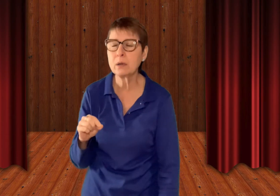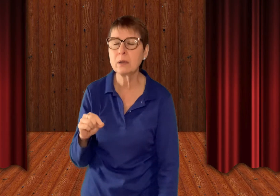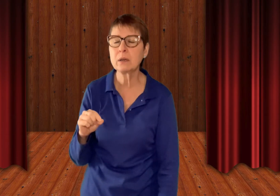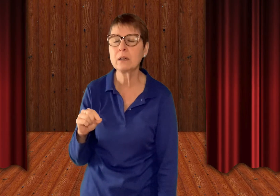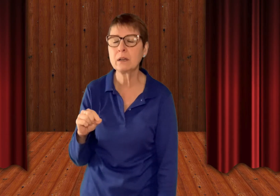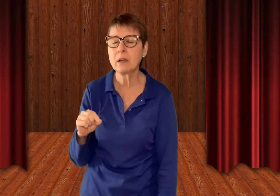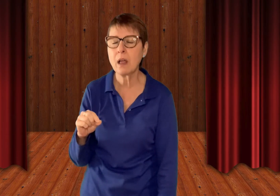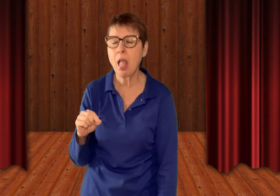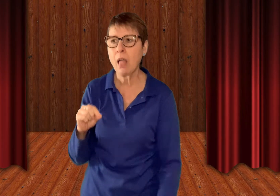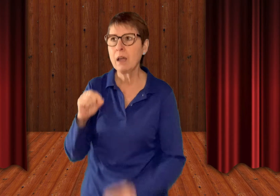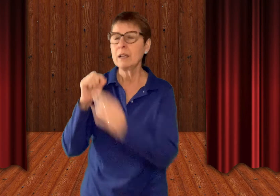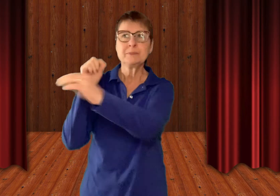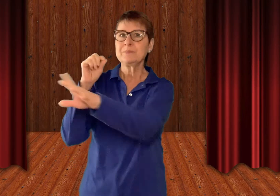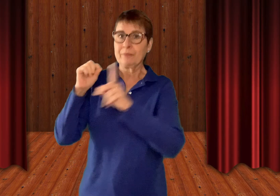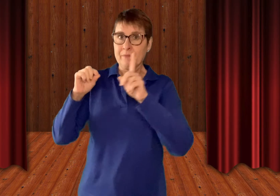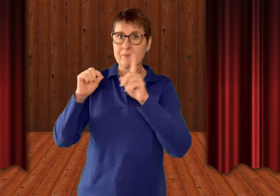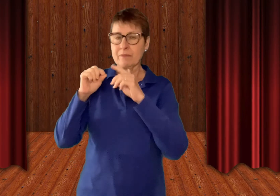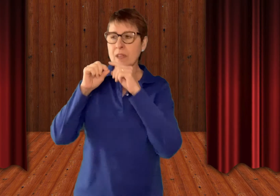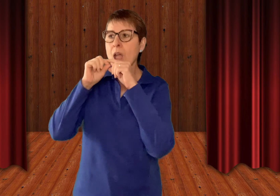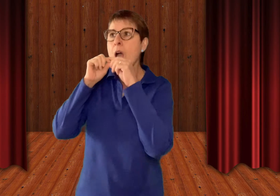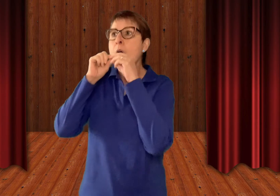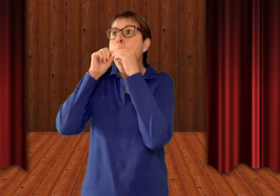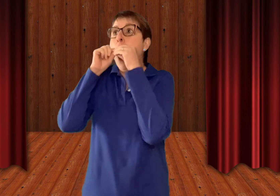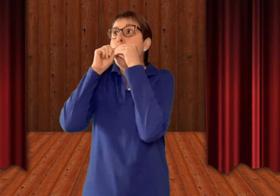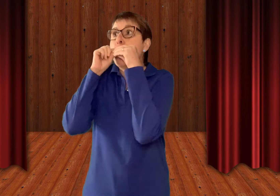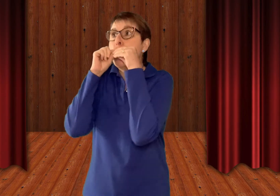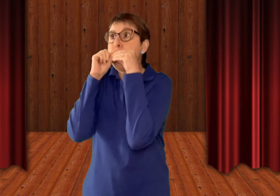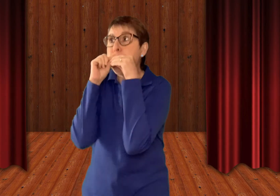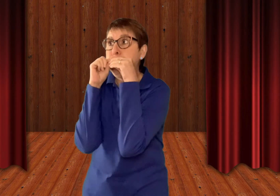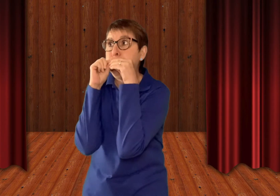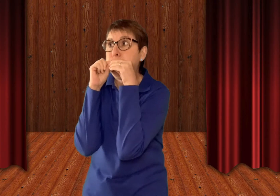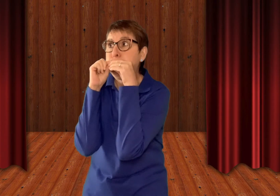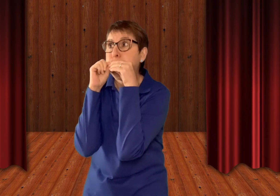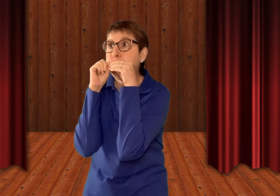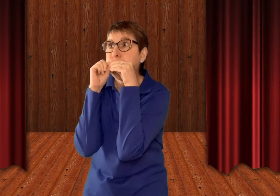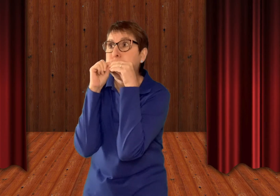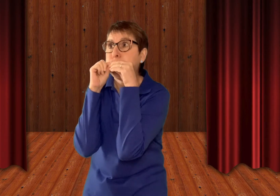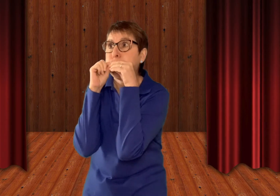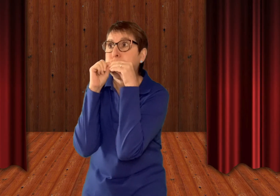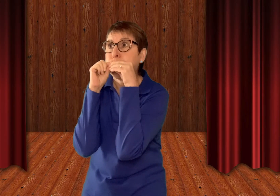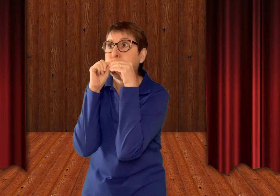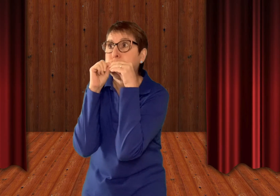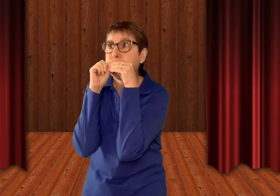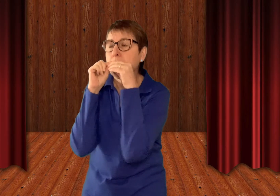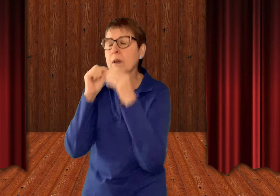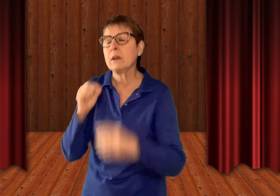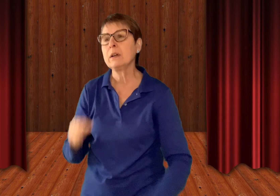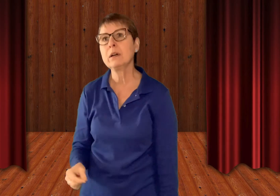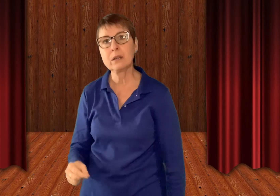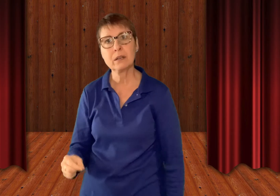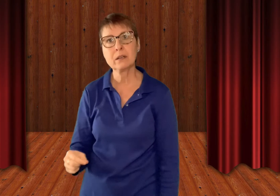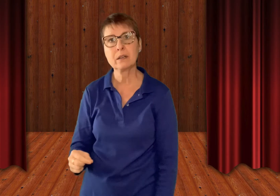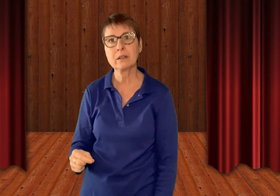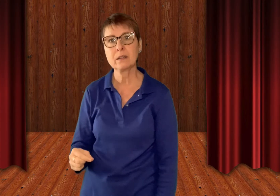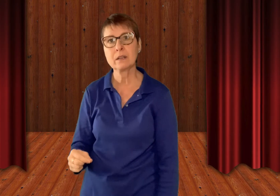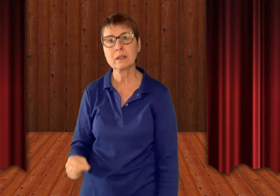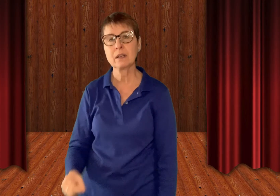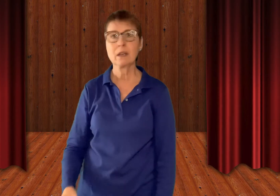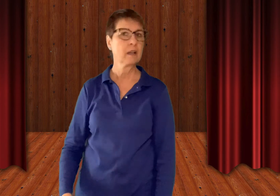It's very difficult. Can you do it one more time? Try to solve the problem? Hmm,